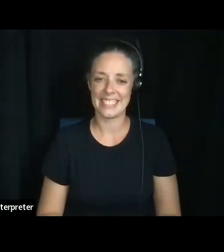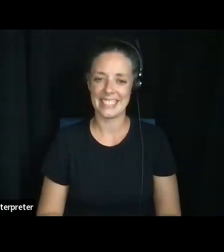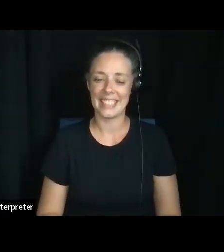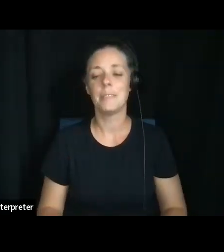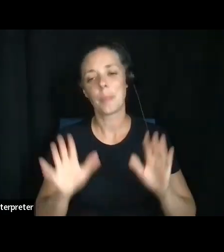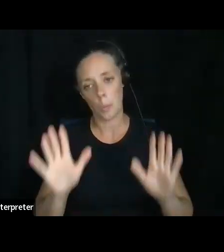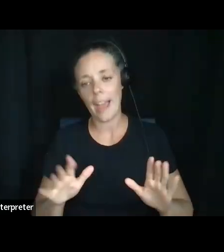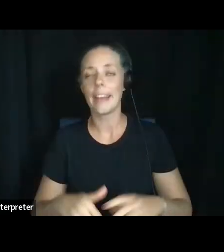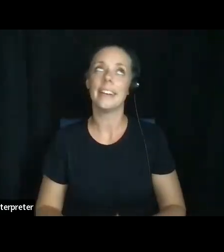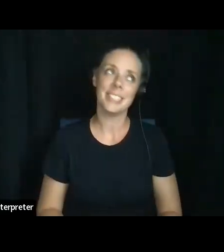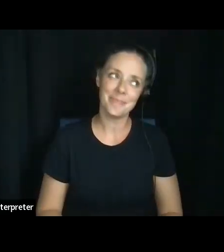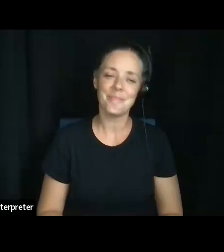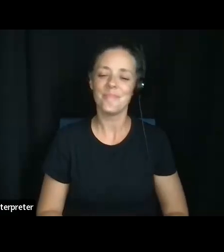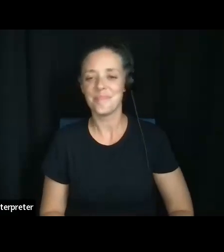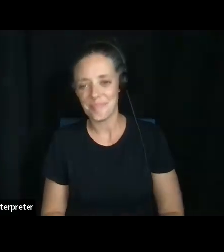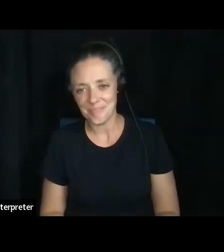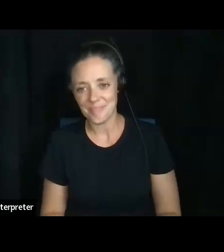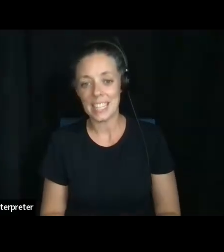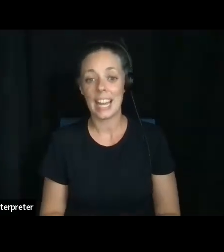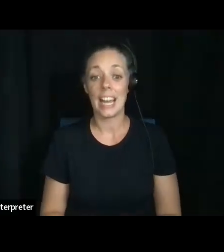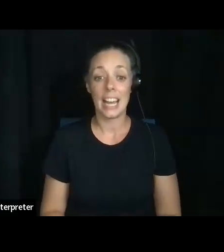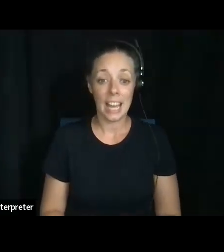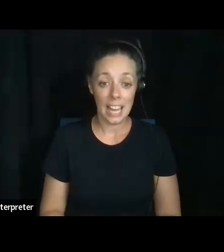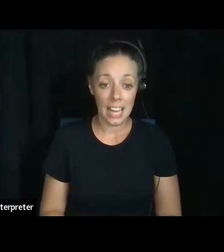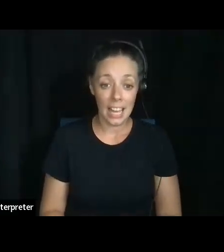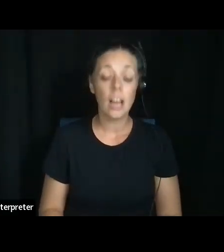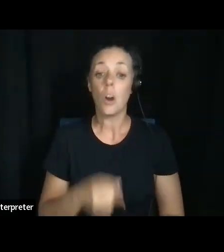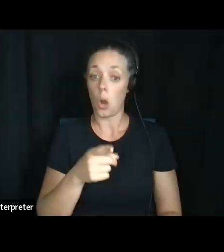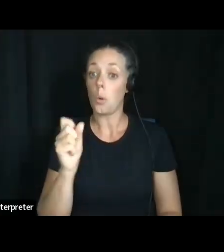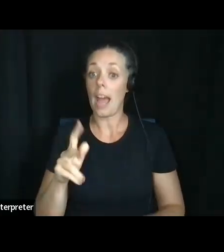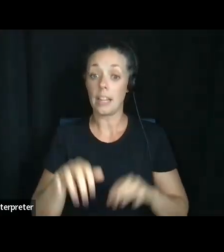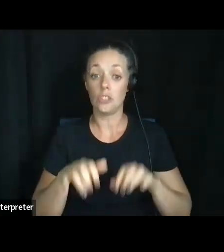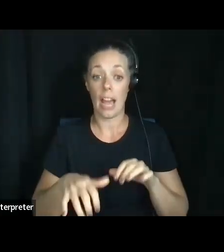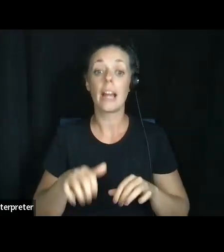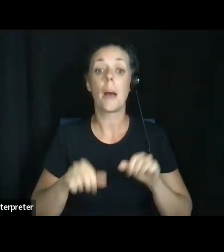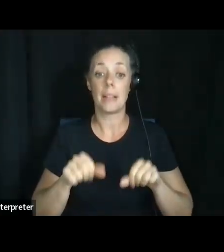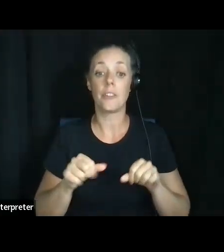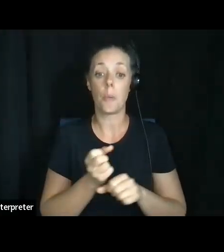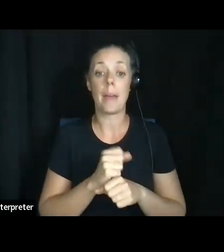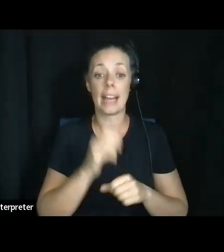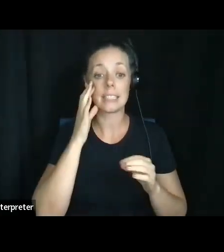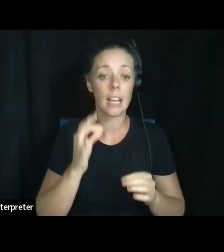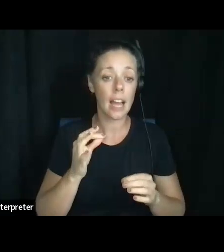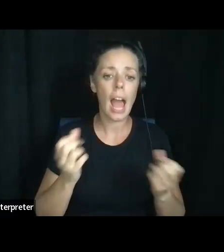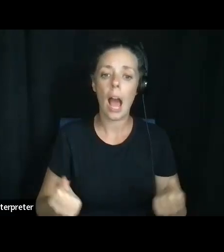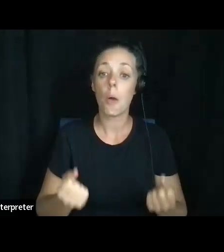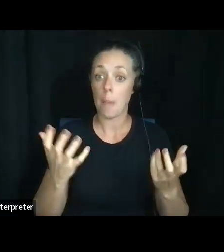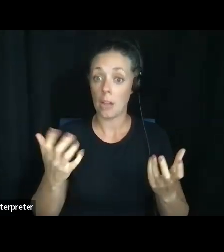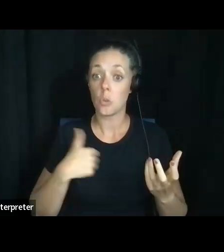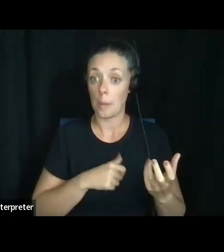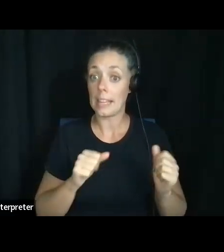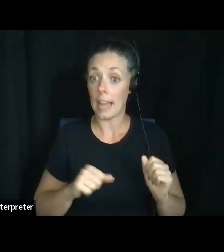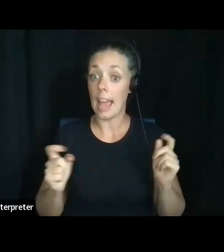Okay. So the, um, the definition that, uh, the ability to make decisions. Thanks, Susan. How much are we able to handle?